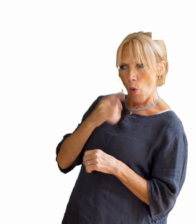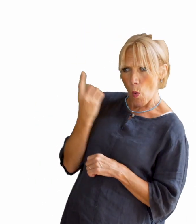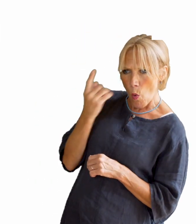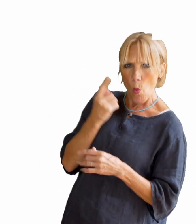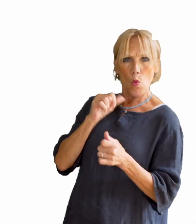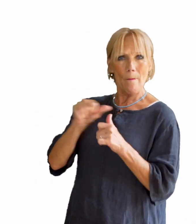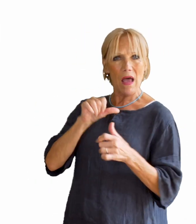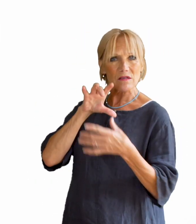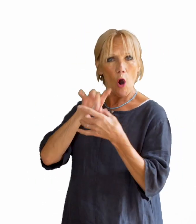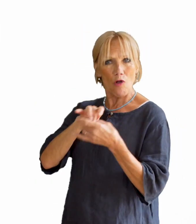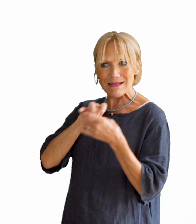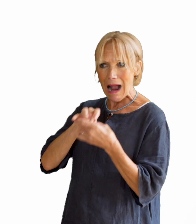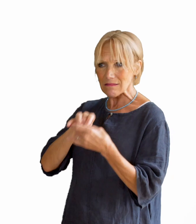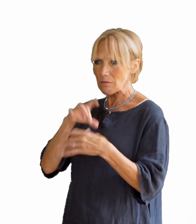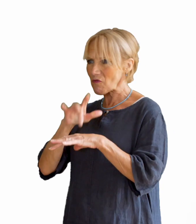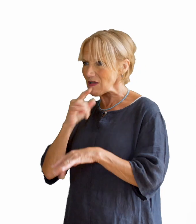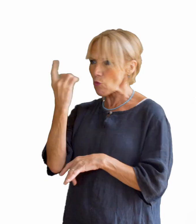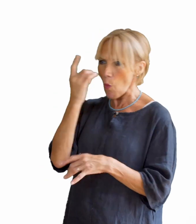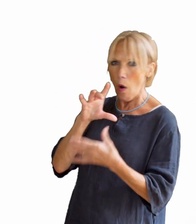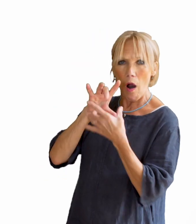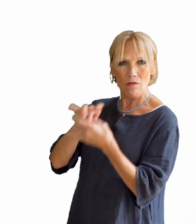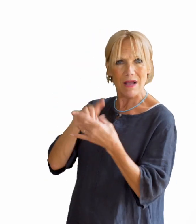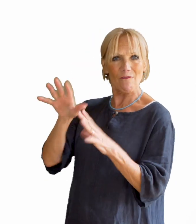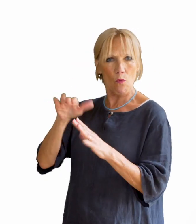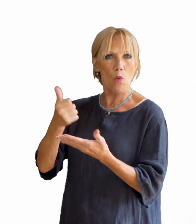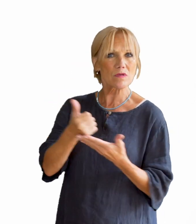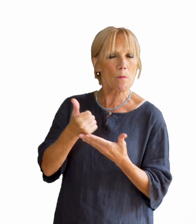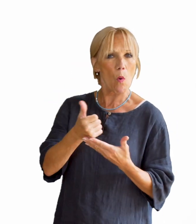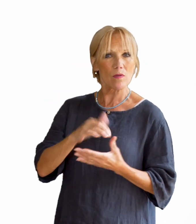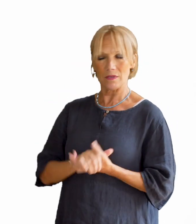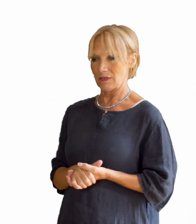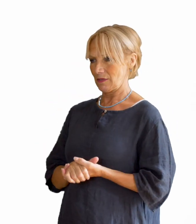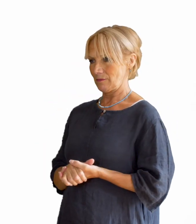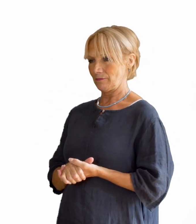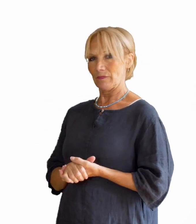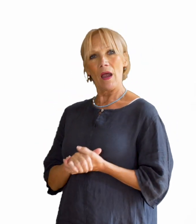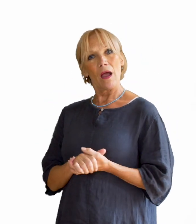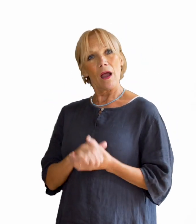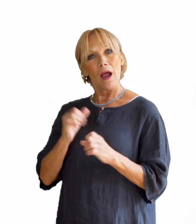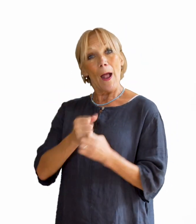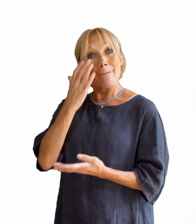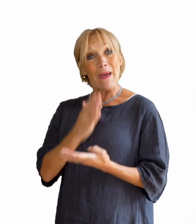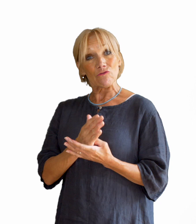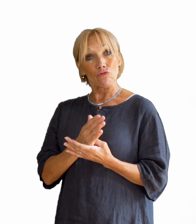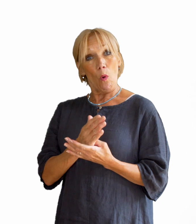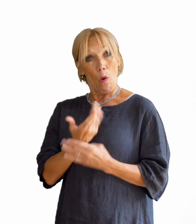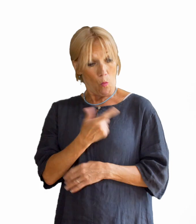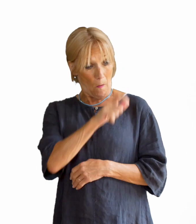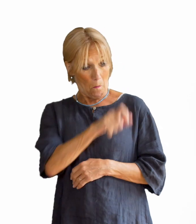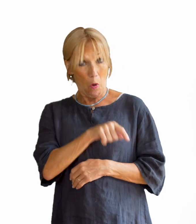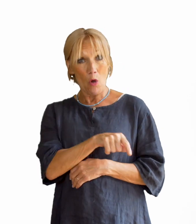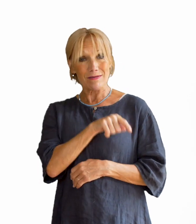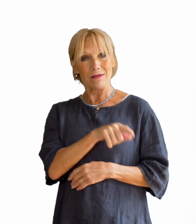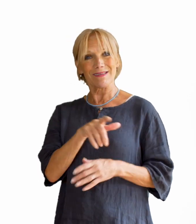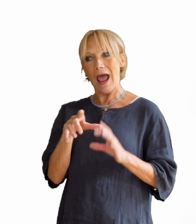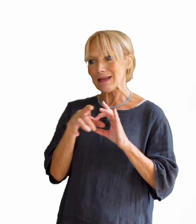and services might be best to contact regarding referrals and support. Ensure someone has the time to regularly liaise with health and